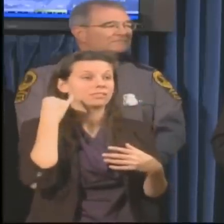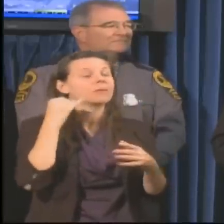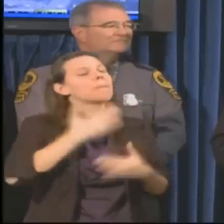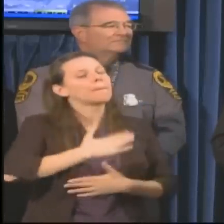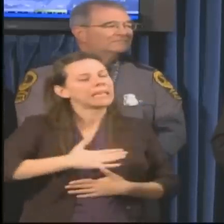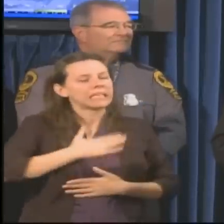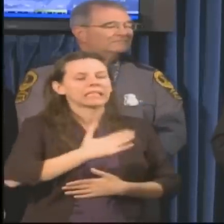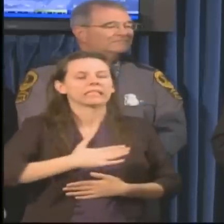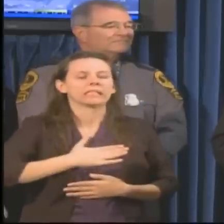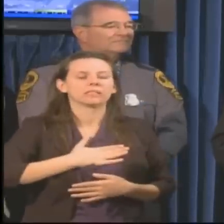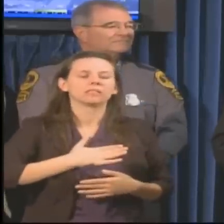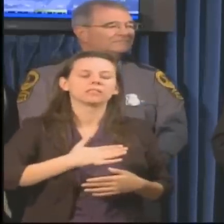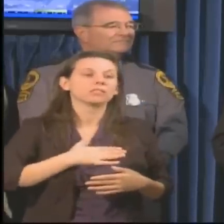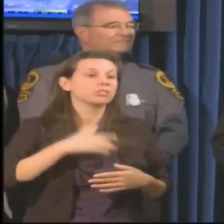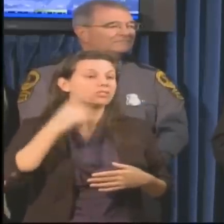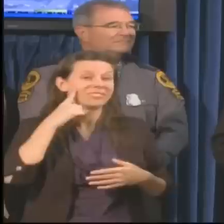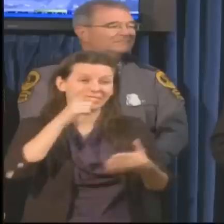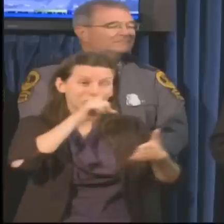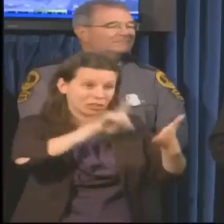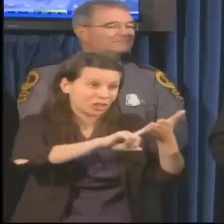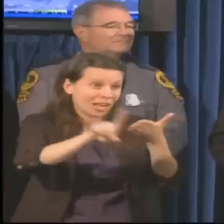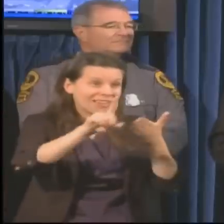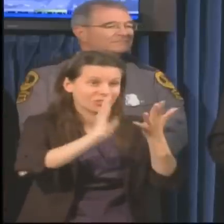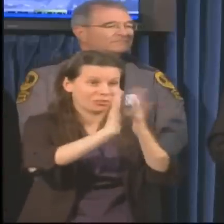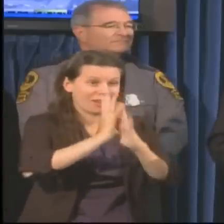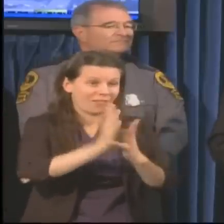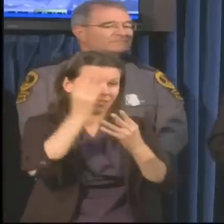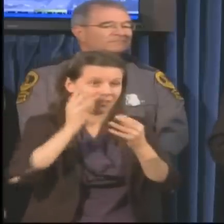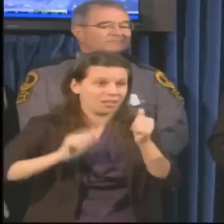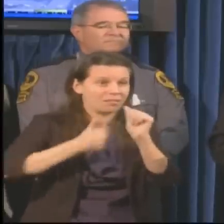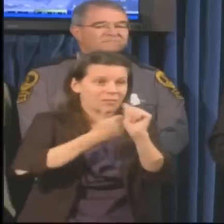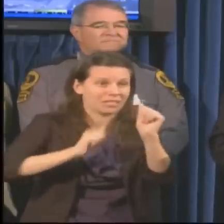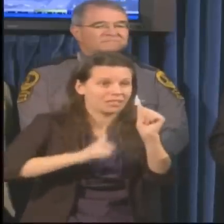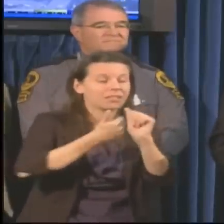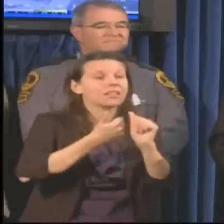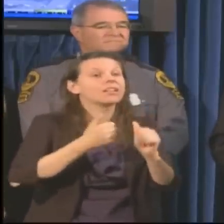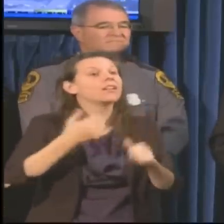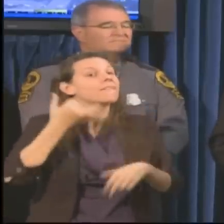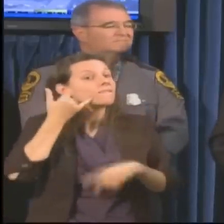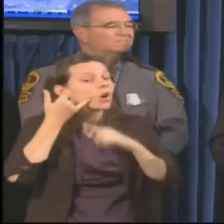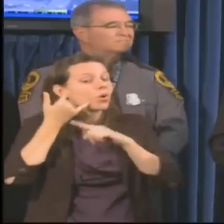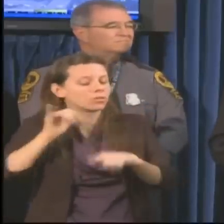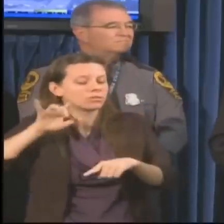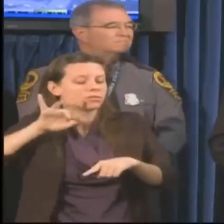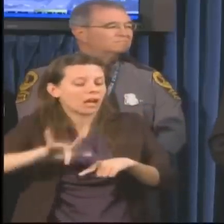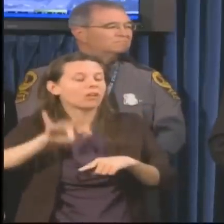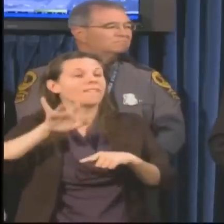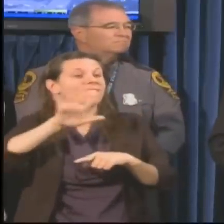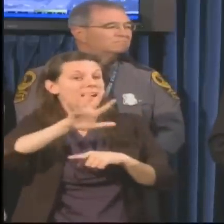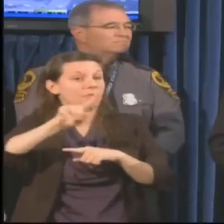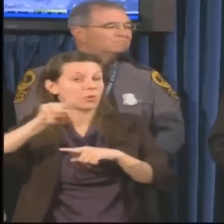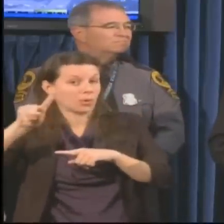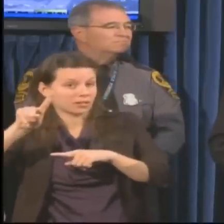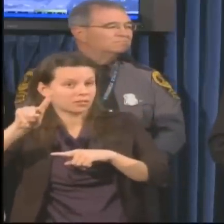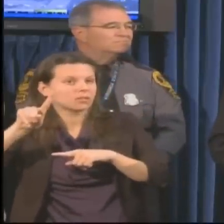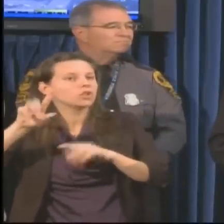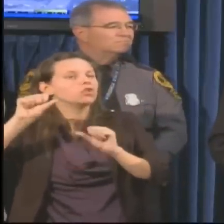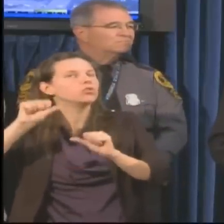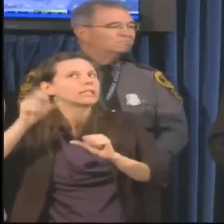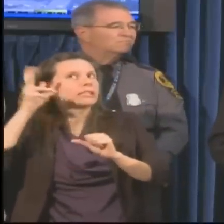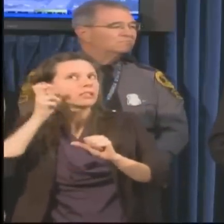the Traffic Information Network. 511, on the phone, we'll give all the traffic information, or the website, www